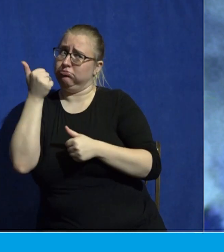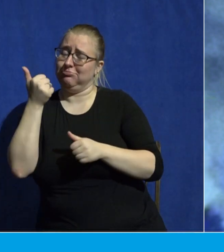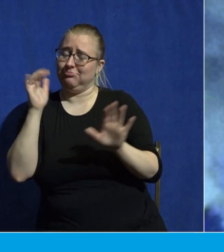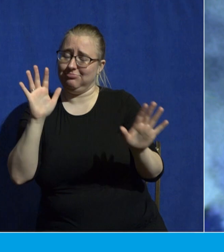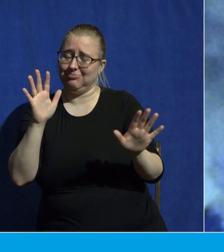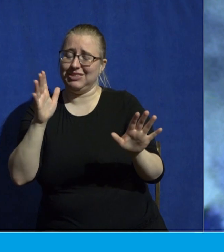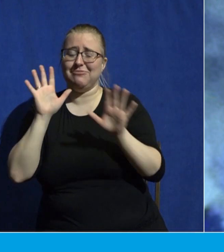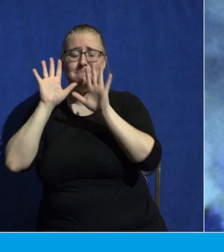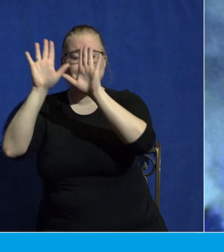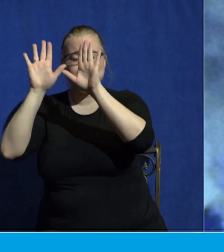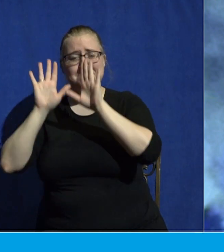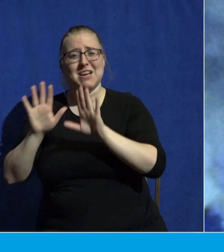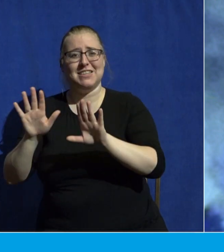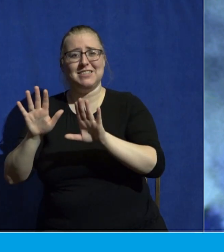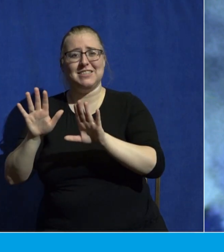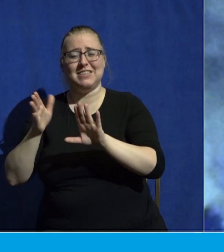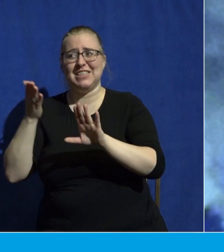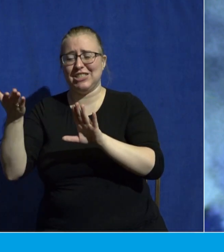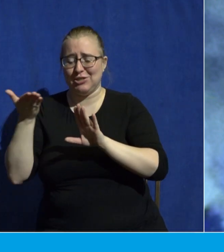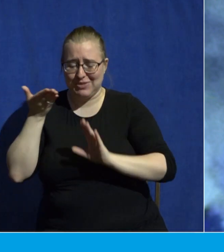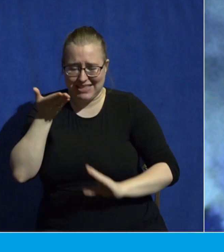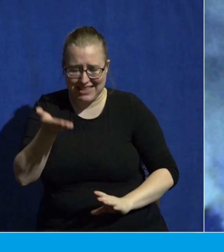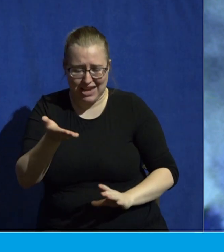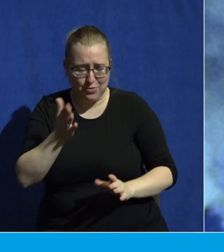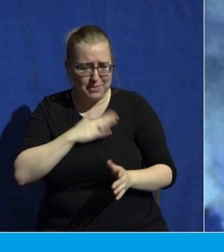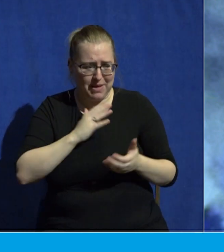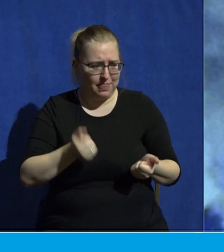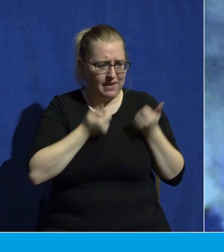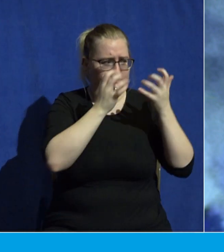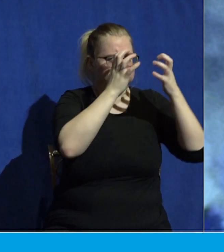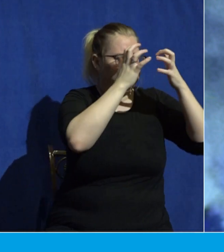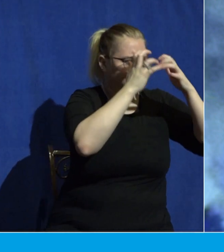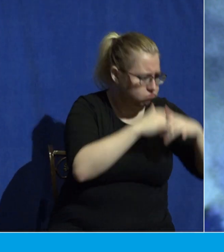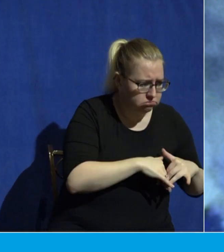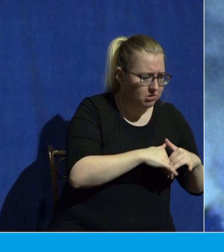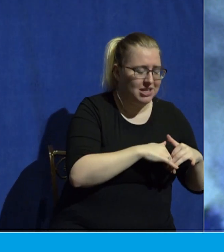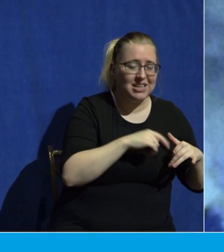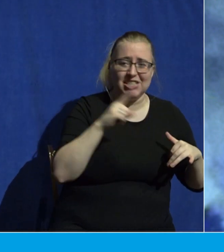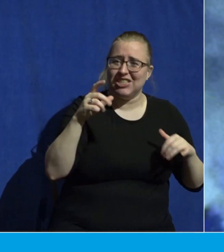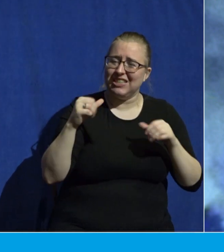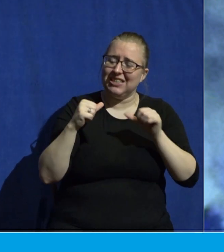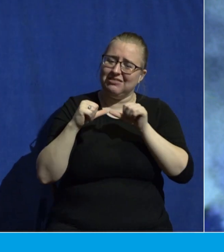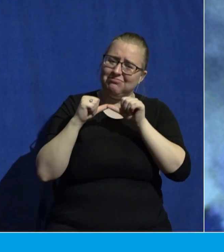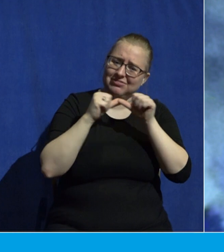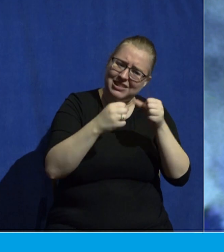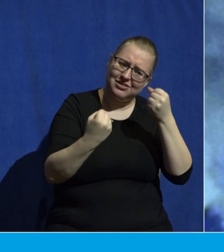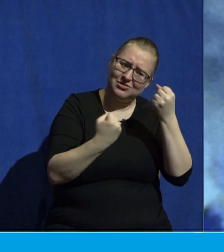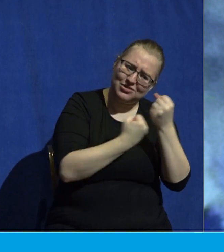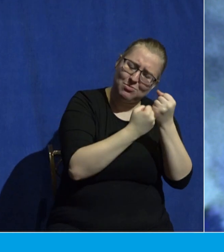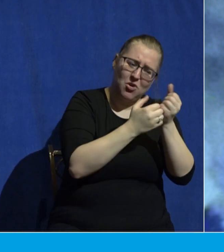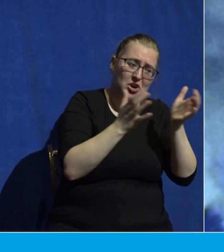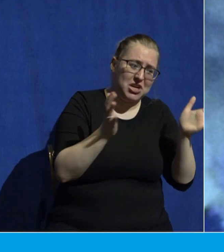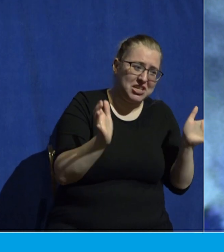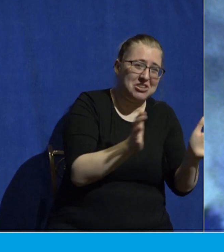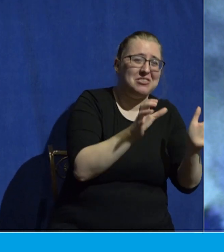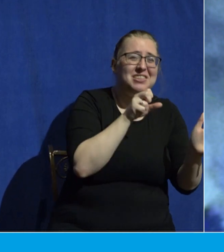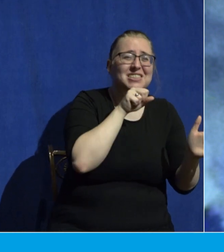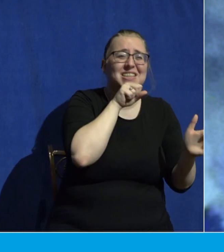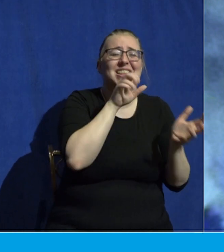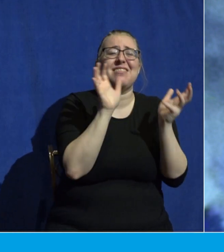She was there when my life unraveled. She was a constant source of encouragement. She loved to talk to me about Jesus. And yes, it's the